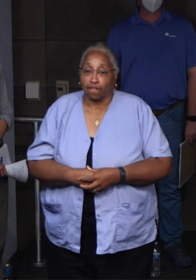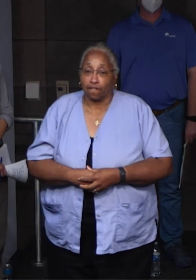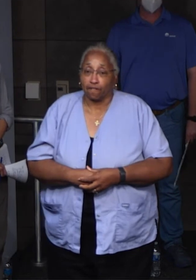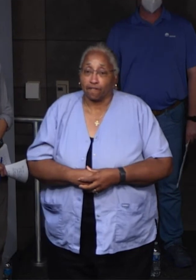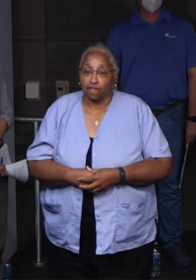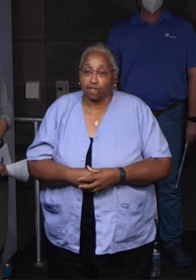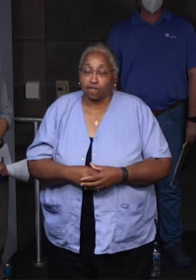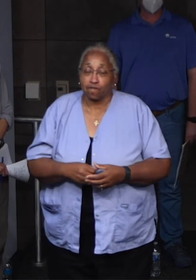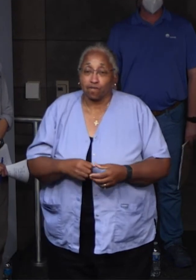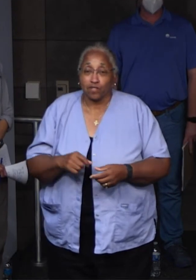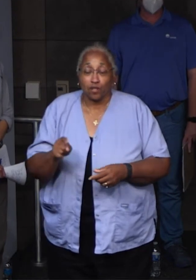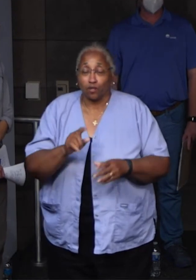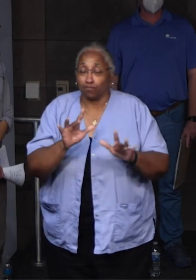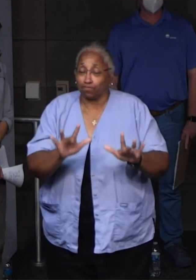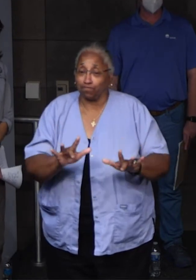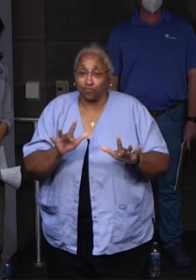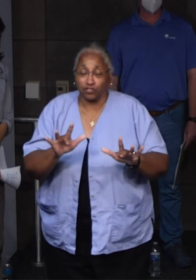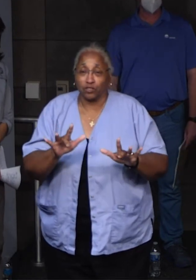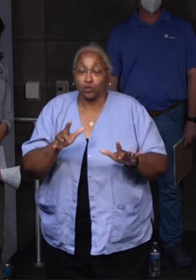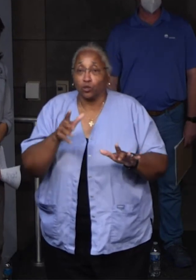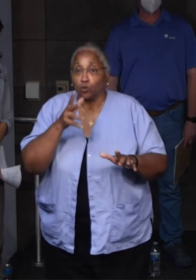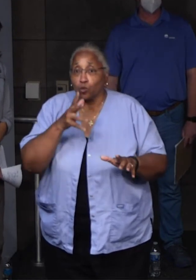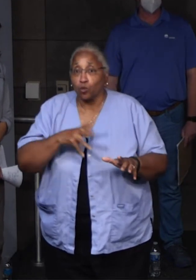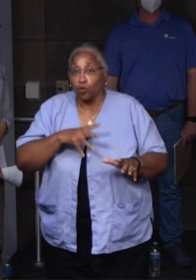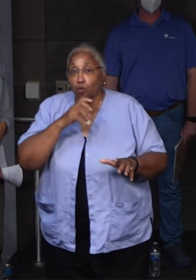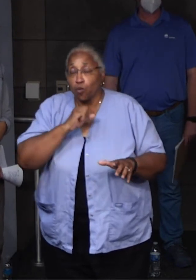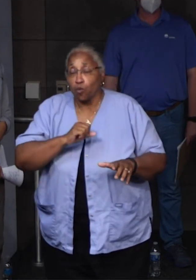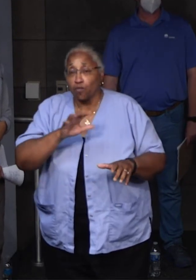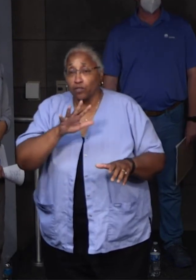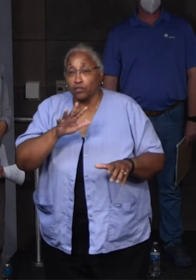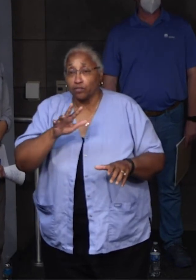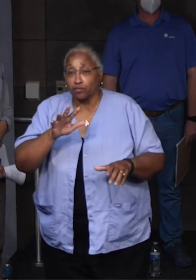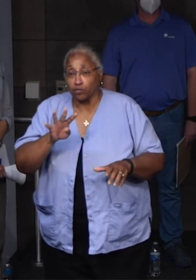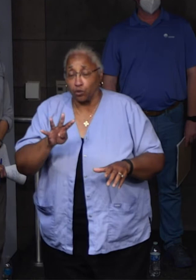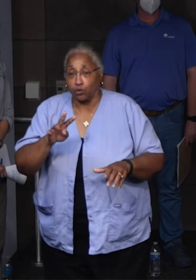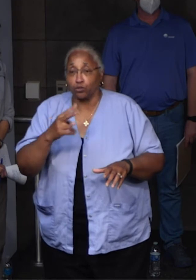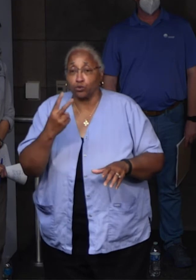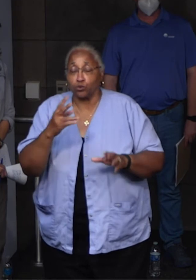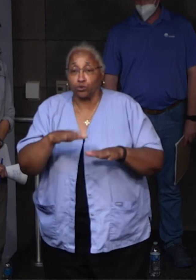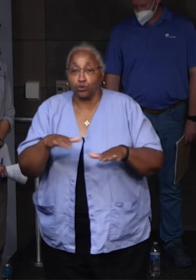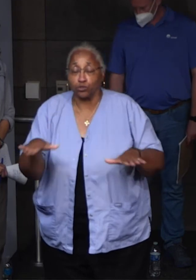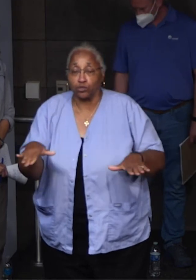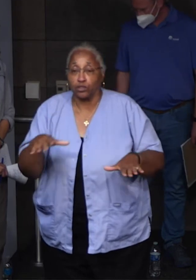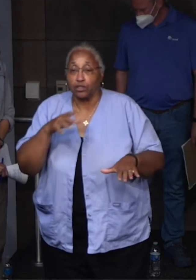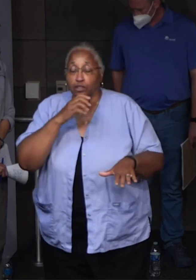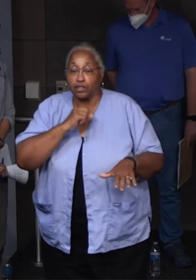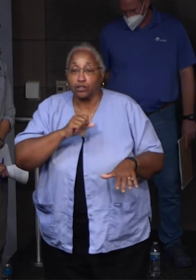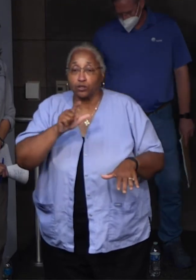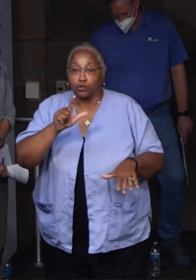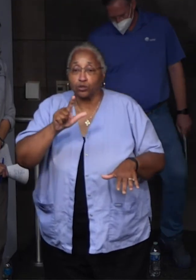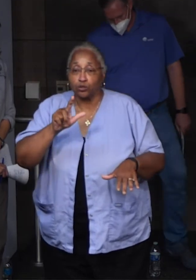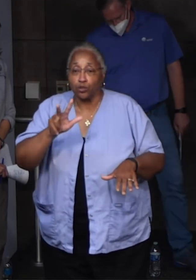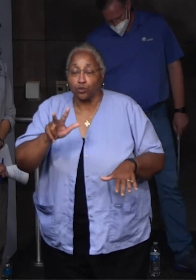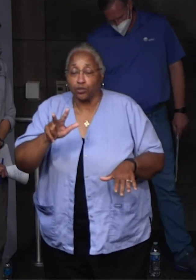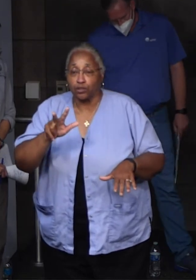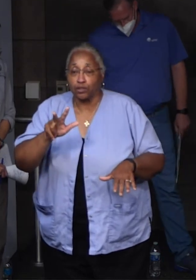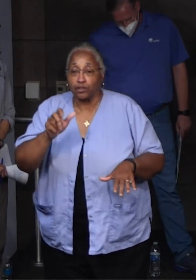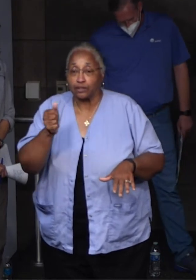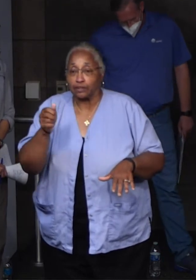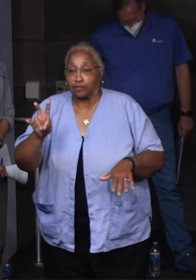these poor folks, there was a woman, 54 years old, and her two children that were aged 23 and 17,